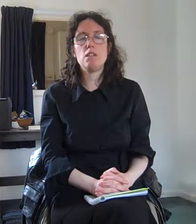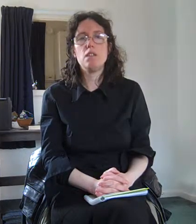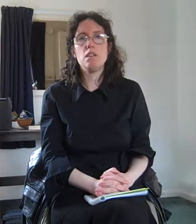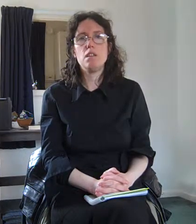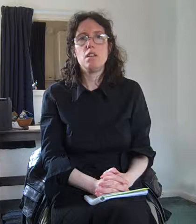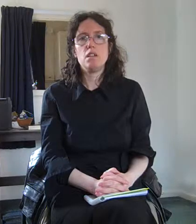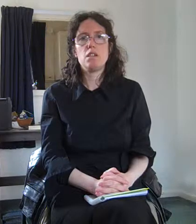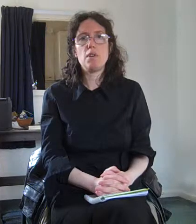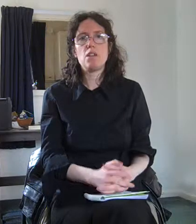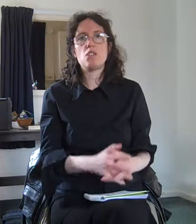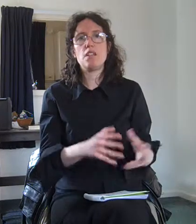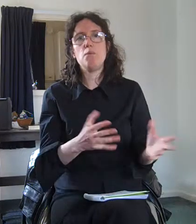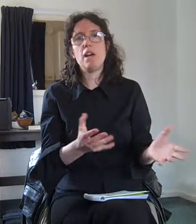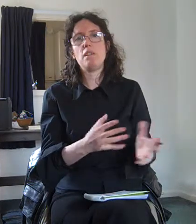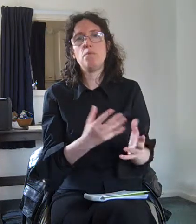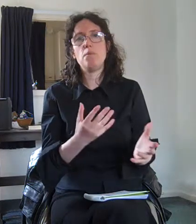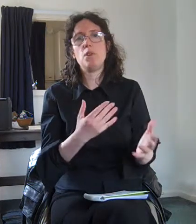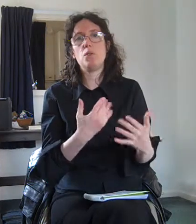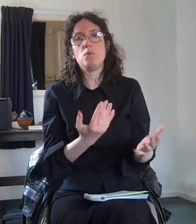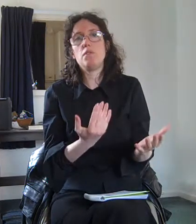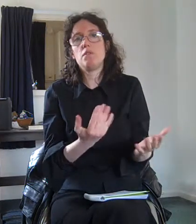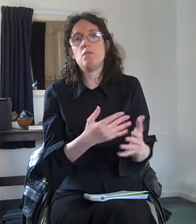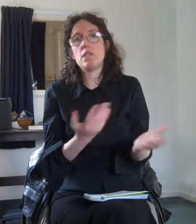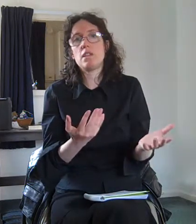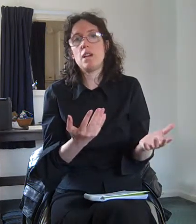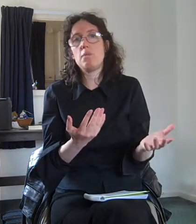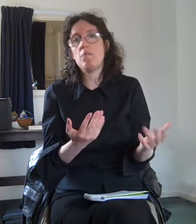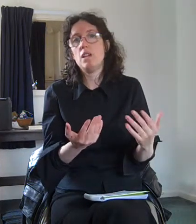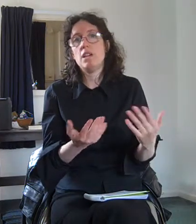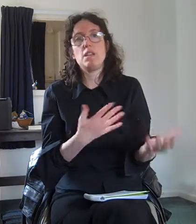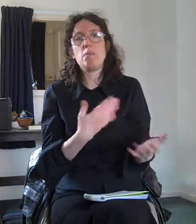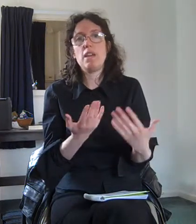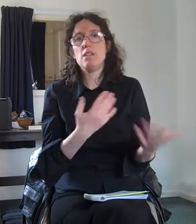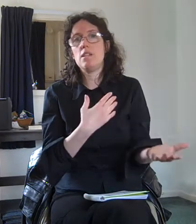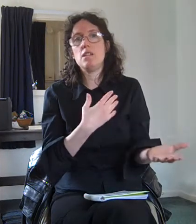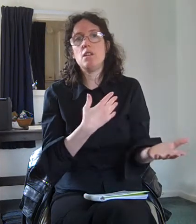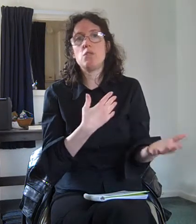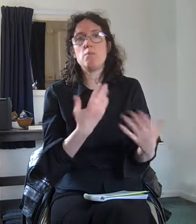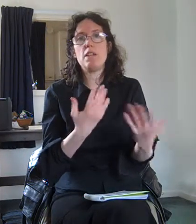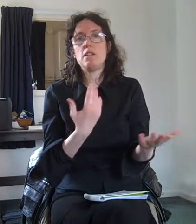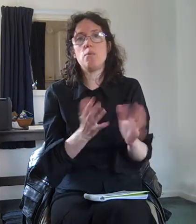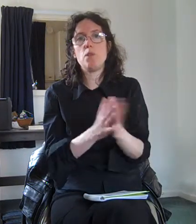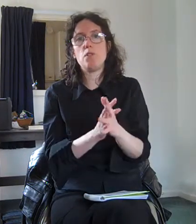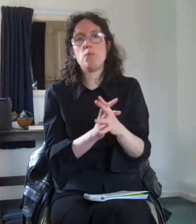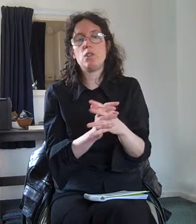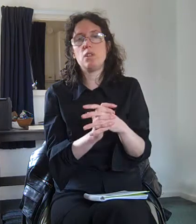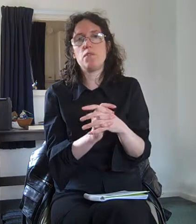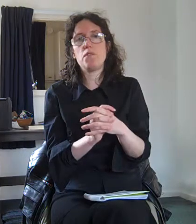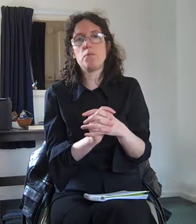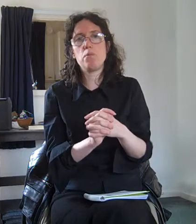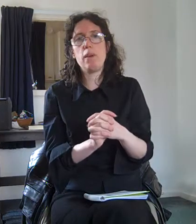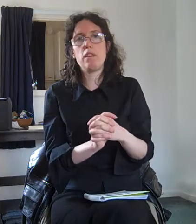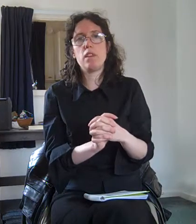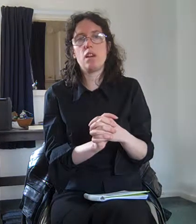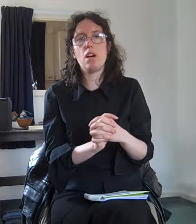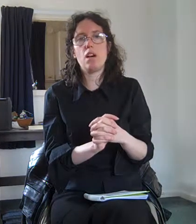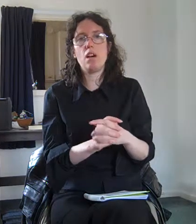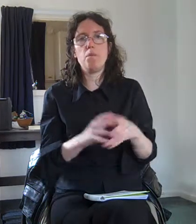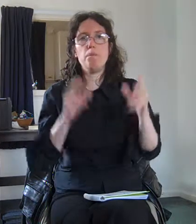to actually wear them all the time depend you know depending on what what you're comfortable with um